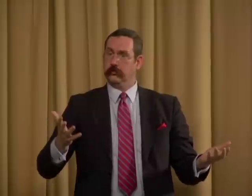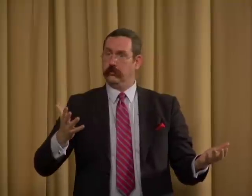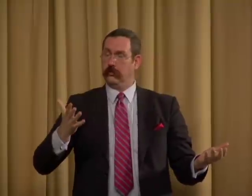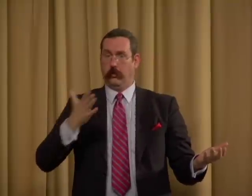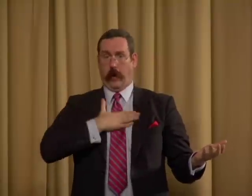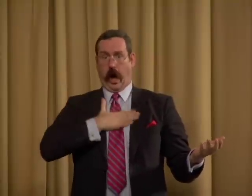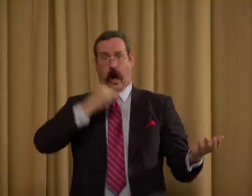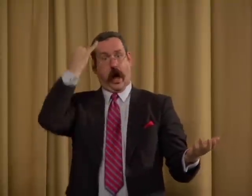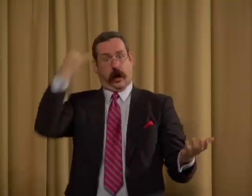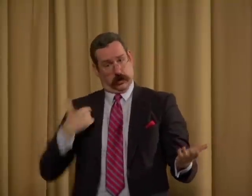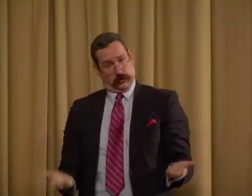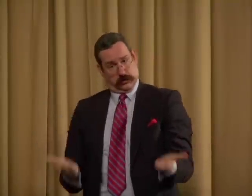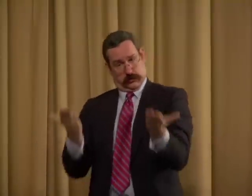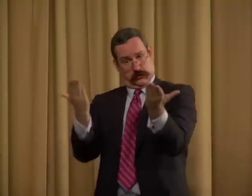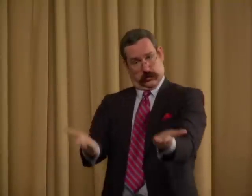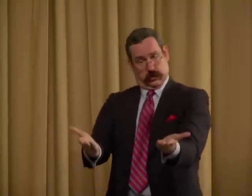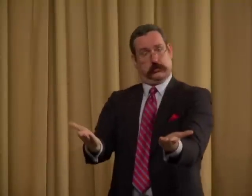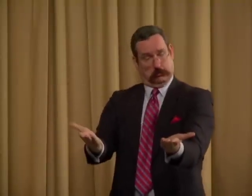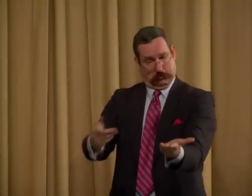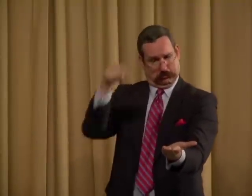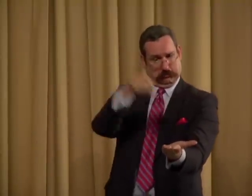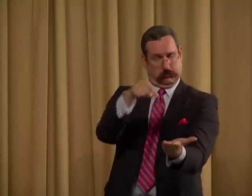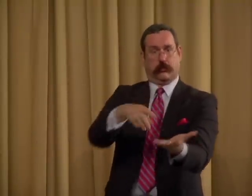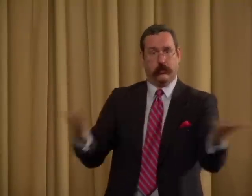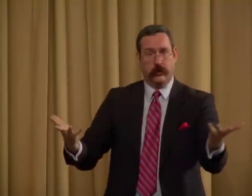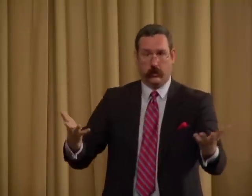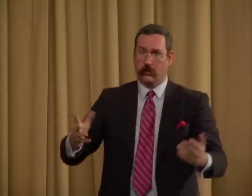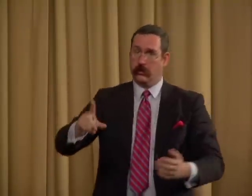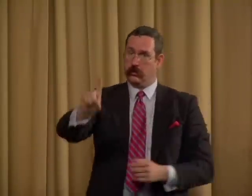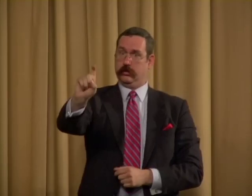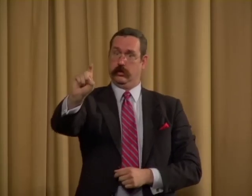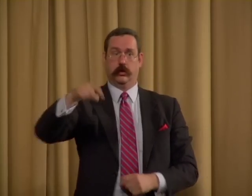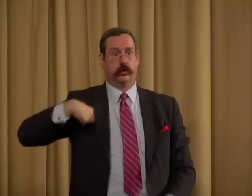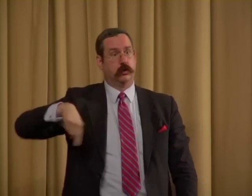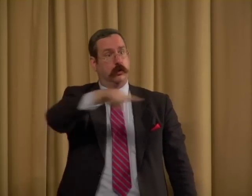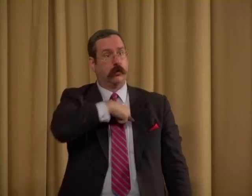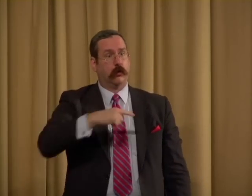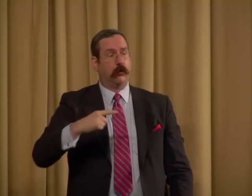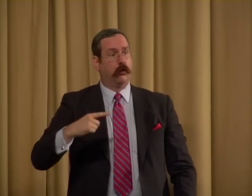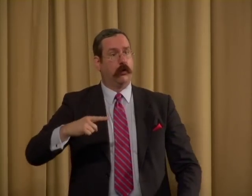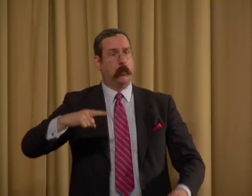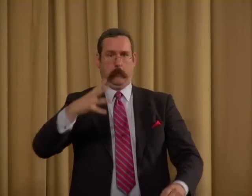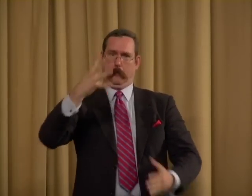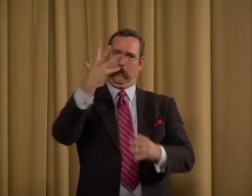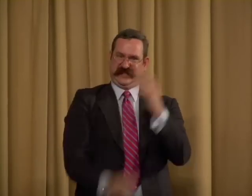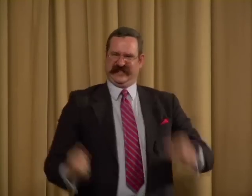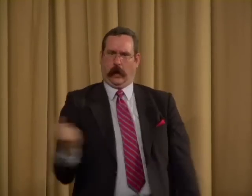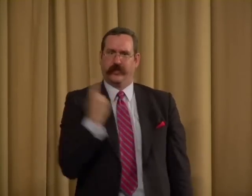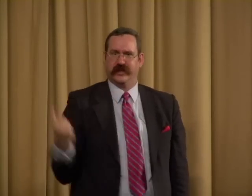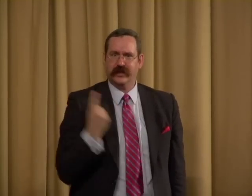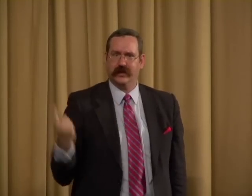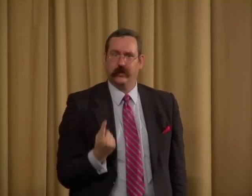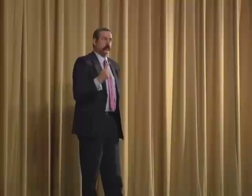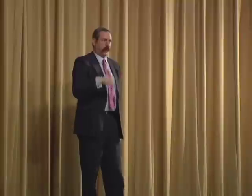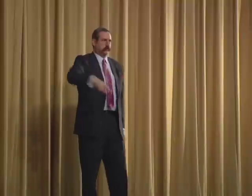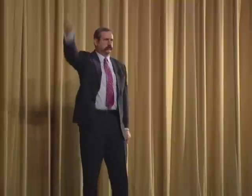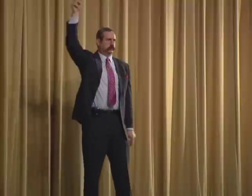has impacted me greatly. The idea that I pose to you, the that, are we missing